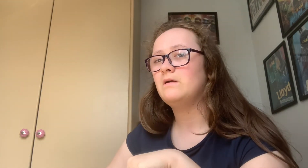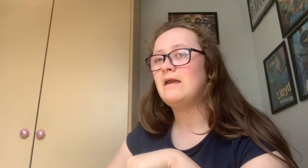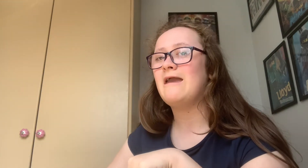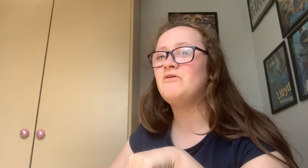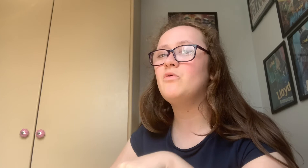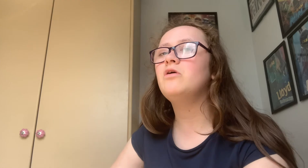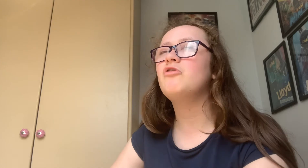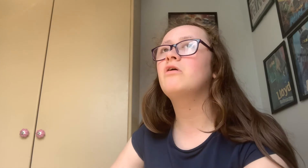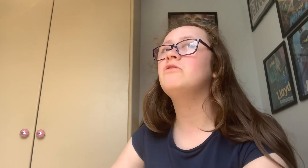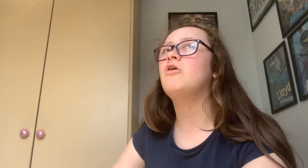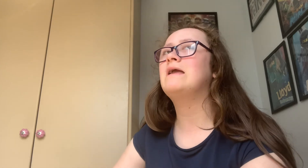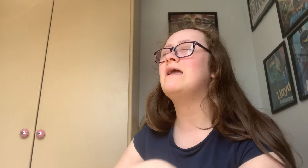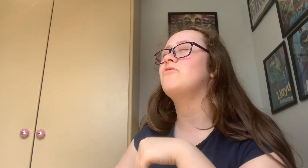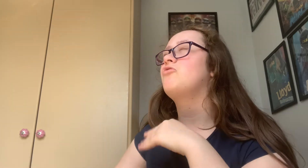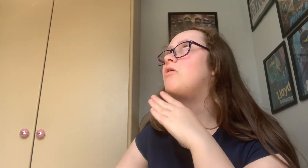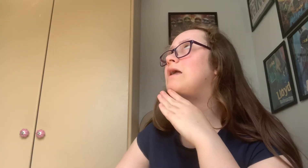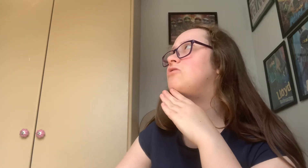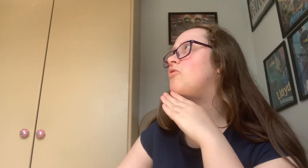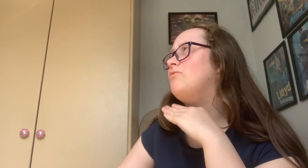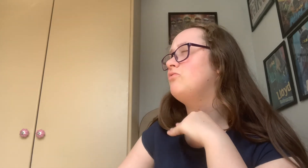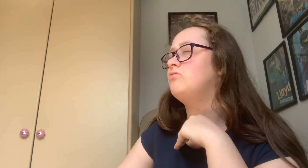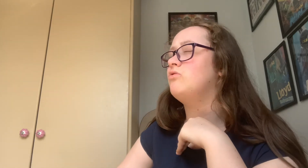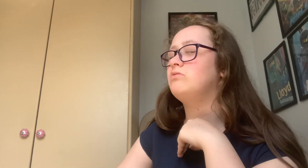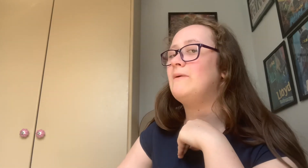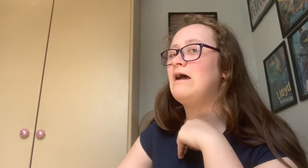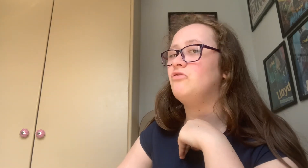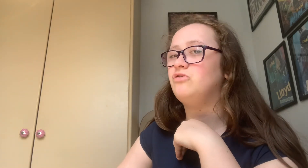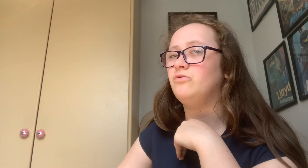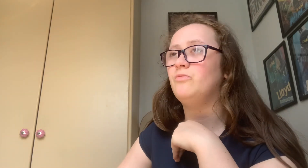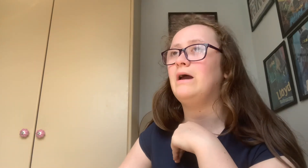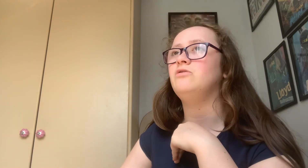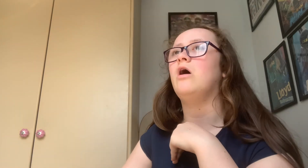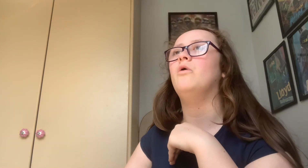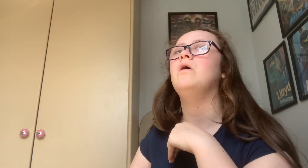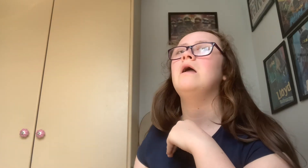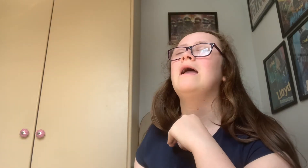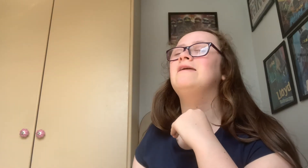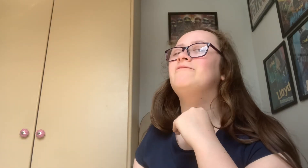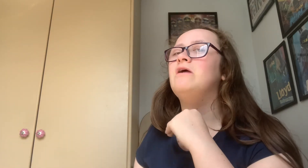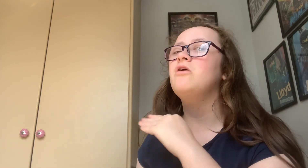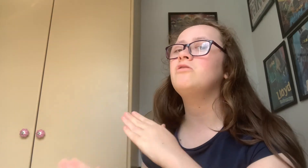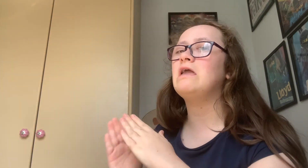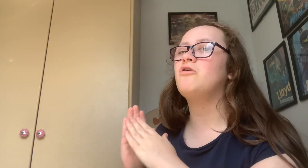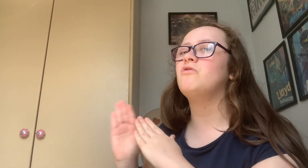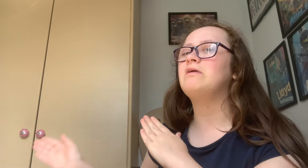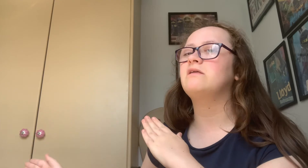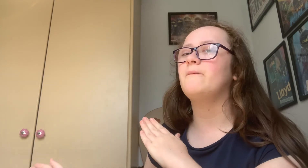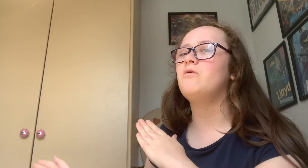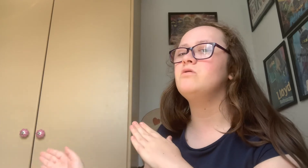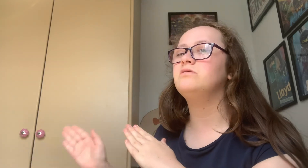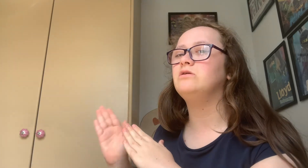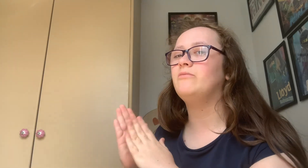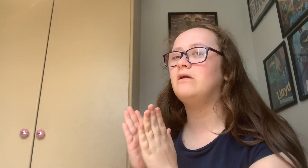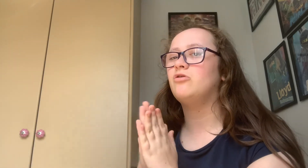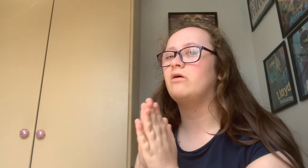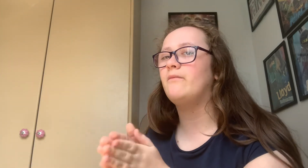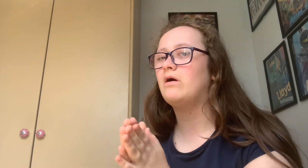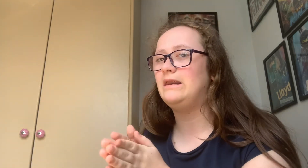If you want to talk it talk it talk it to it to some adults you might know And if they they contact a person who makes talk a book on